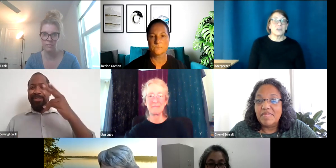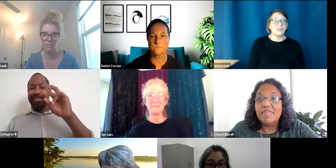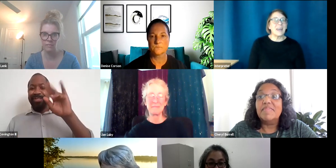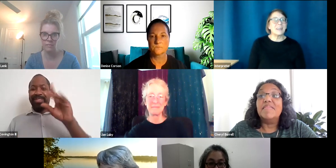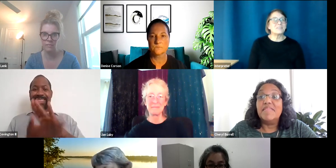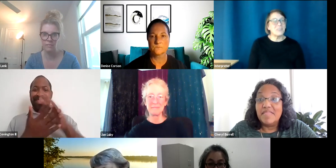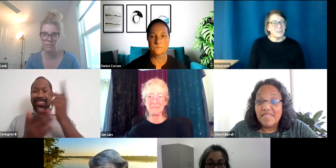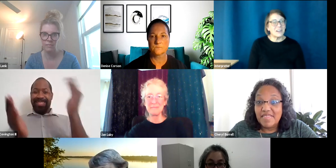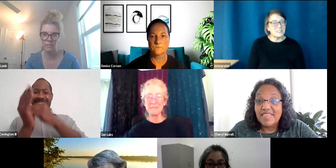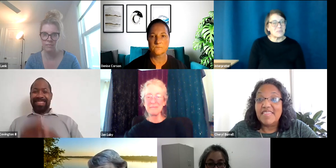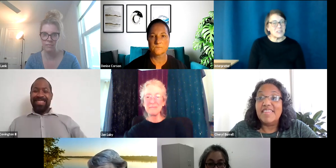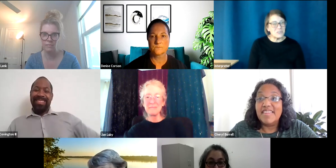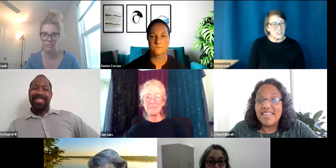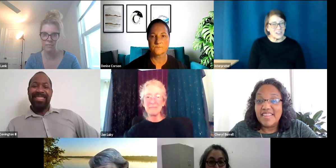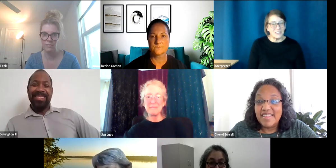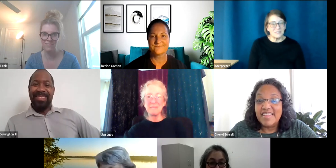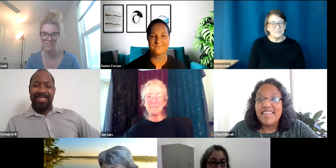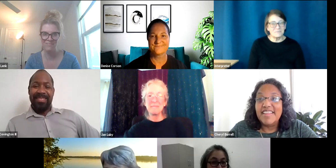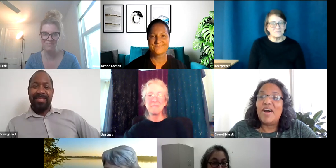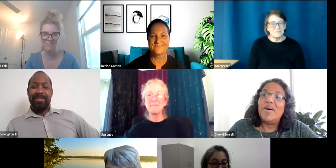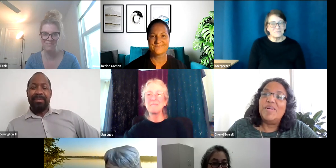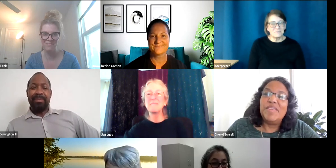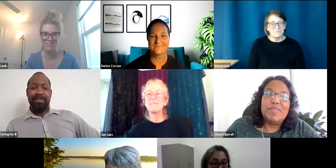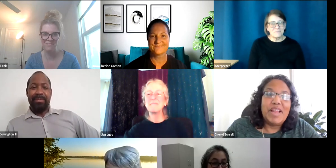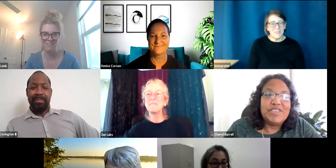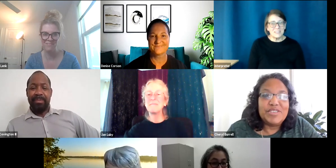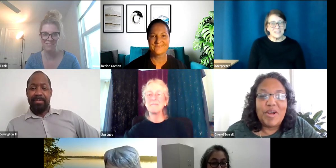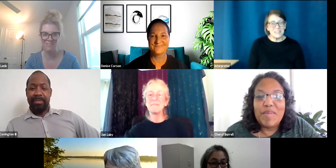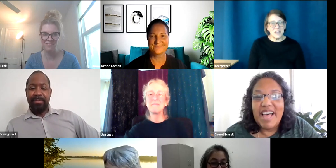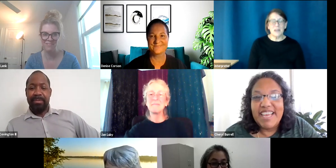of Hearing and it's very nice to meet you, Cheryl. Oh, the pleasure is all mine.